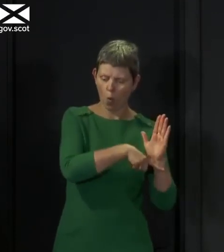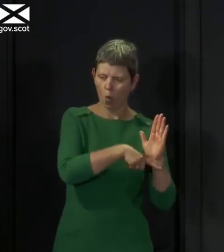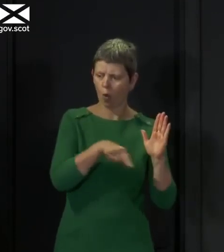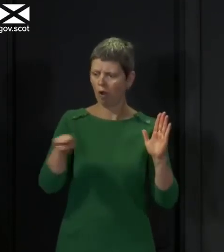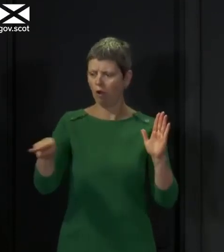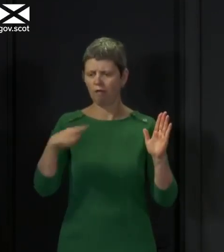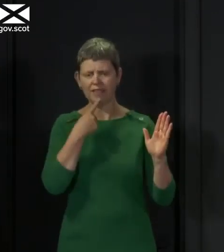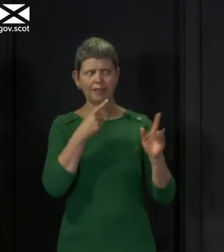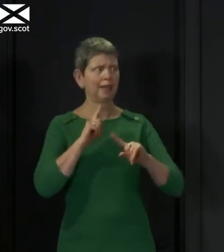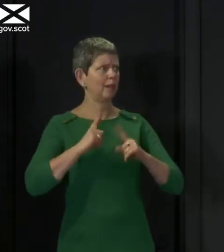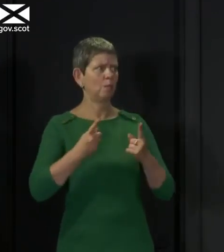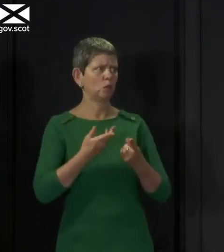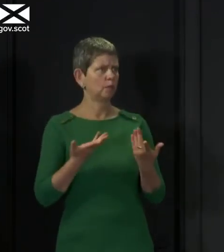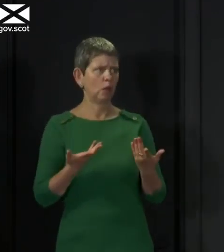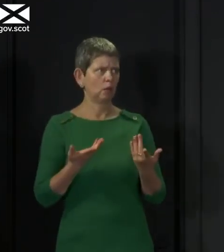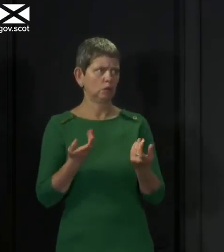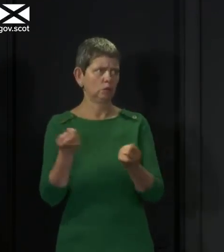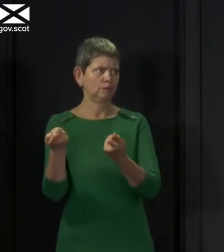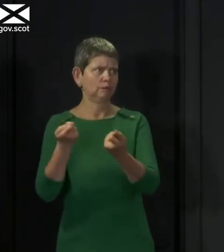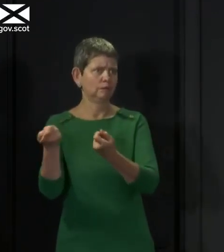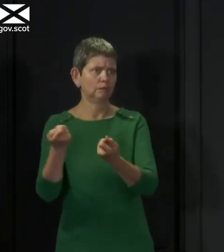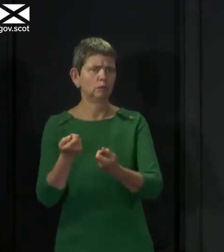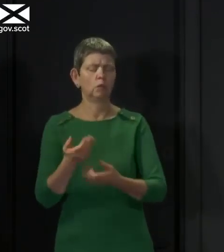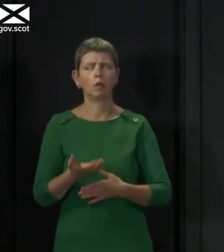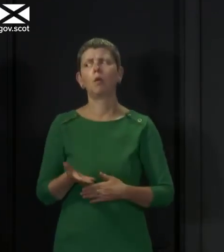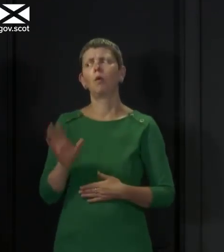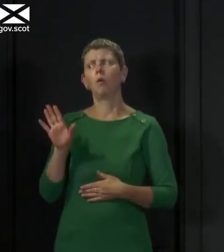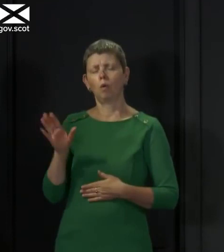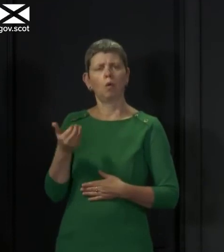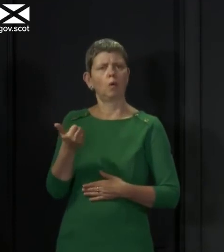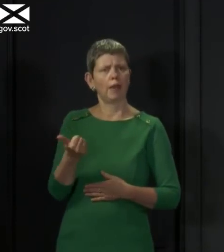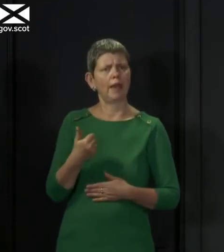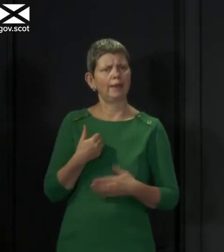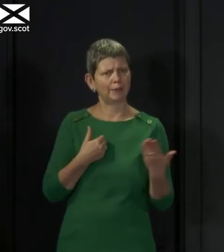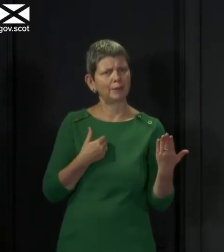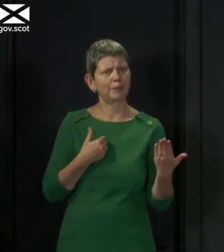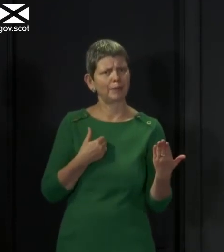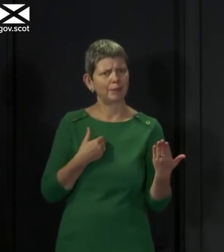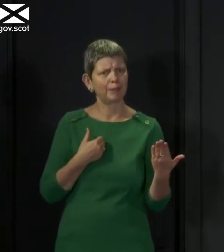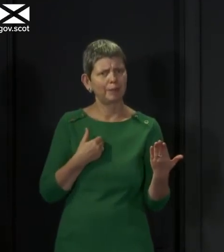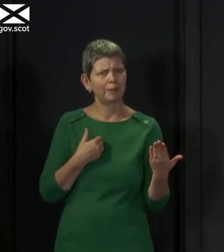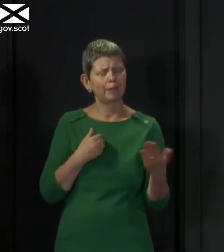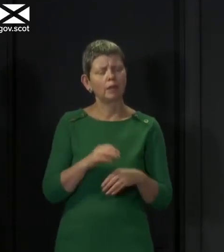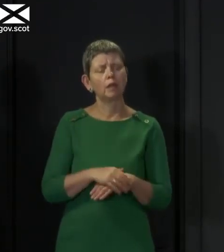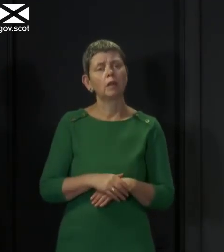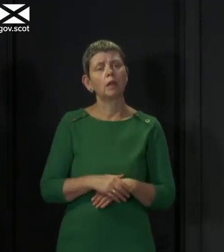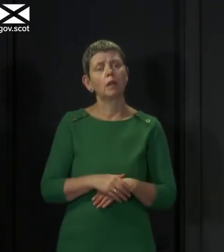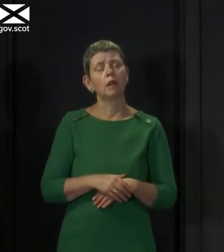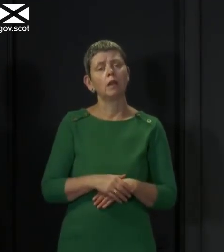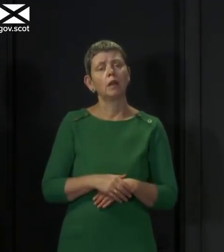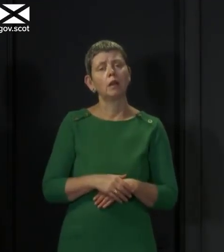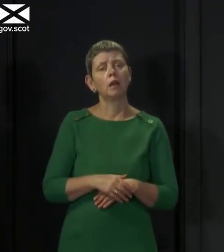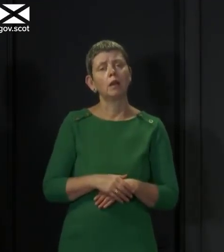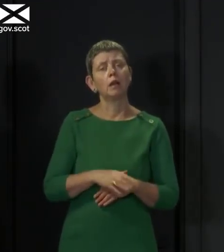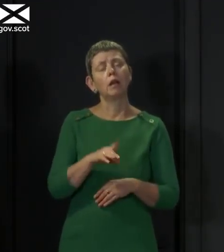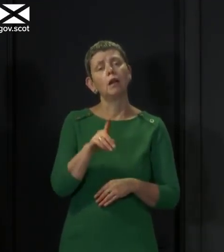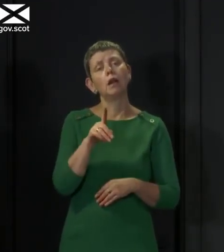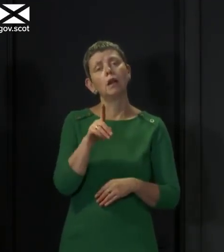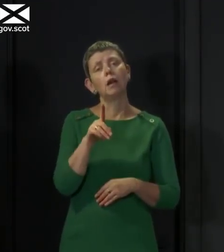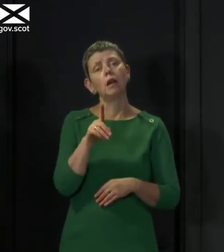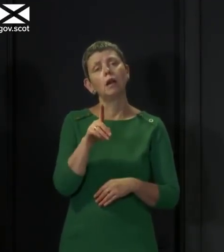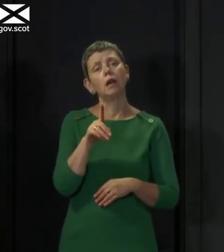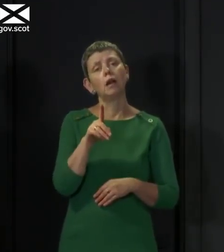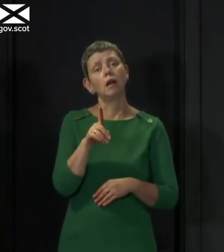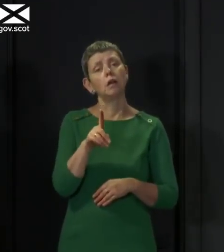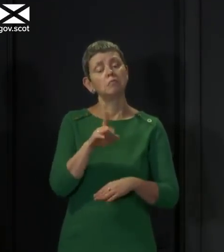enforce. So these will continue to be very close discussions. And the final point I would make is I know that people out there will not,